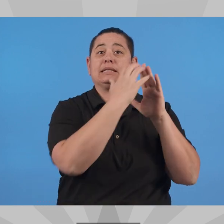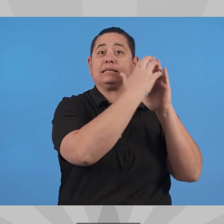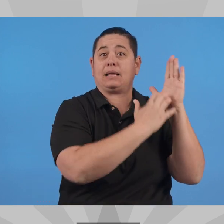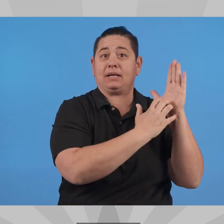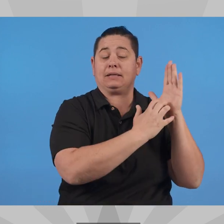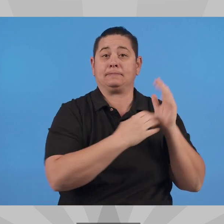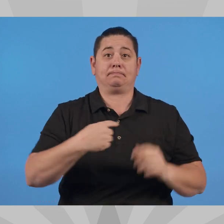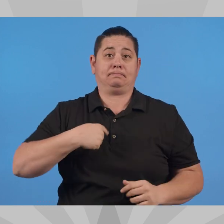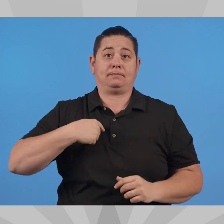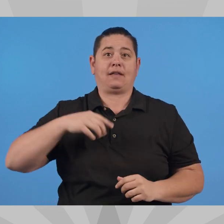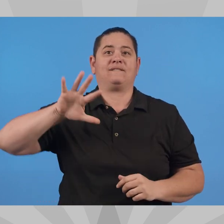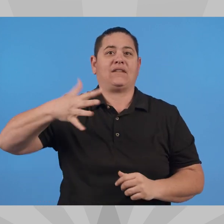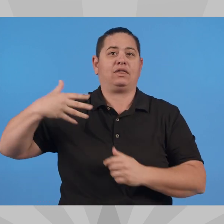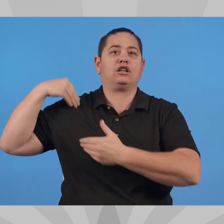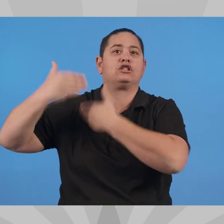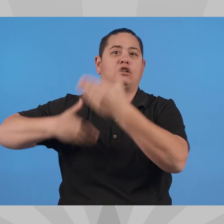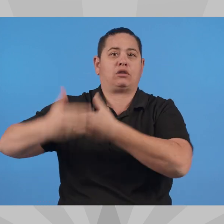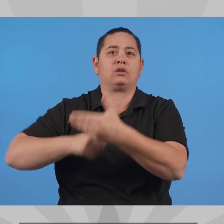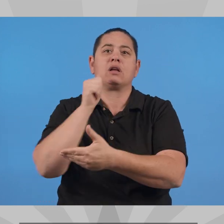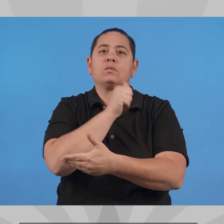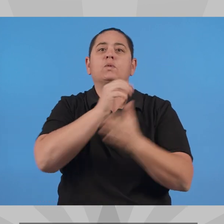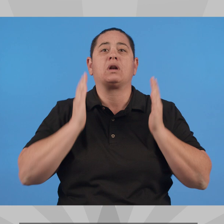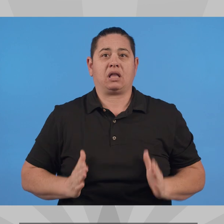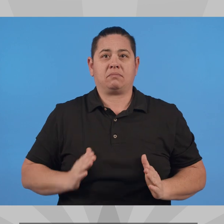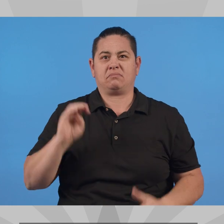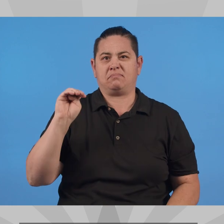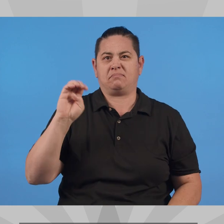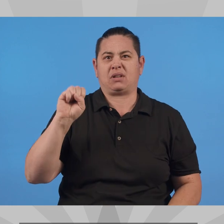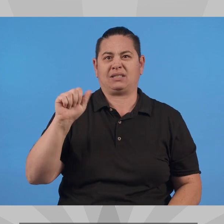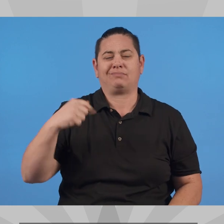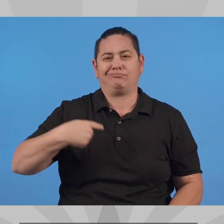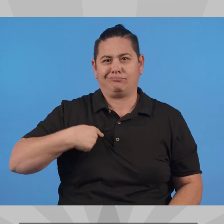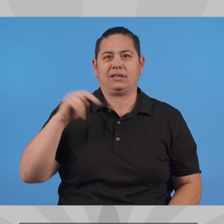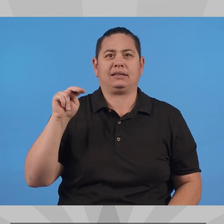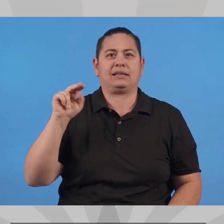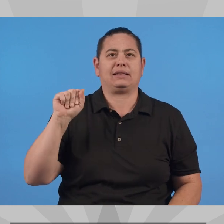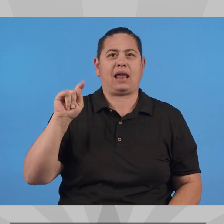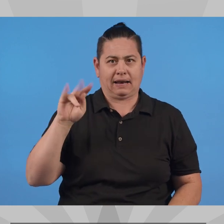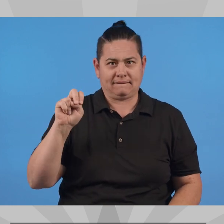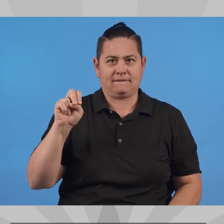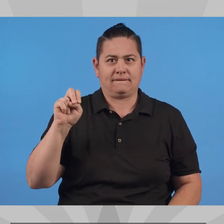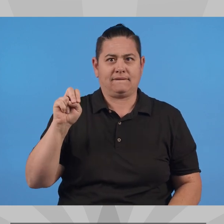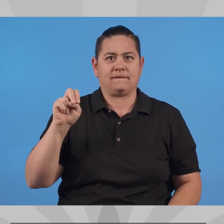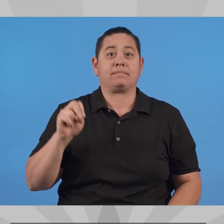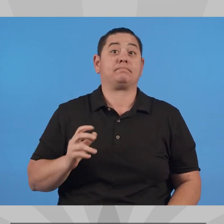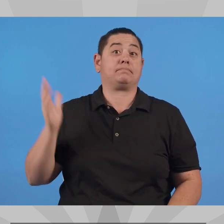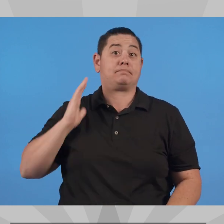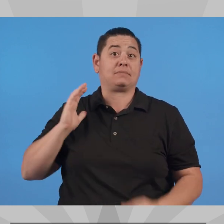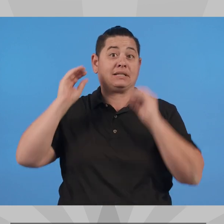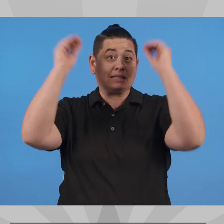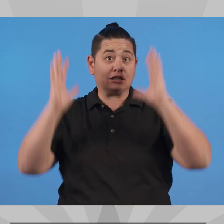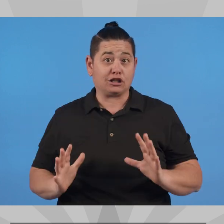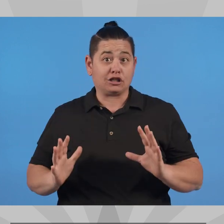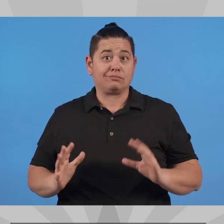Statement I am a fifth-generation Arizonan, a native of Mesa, a